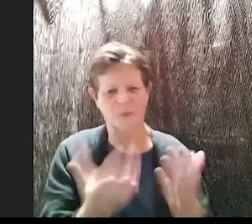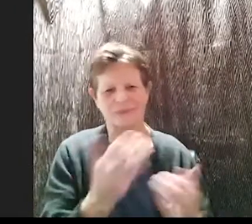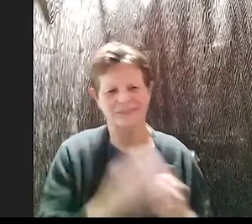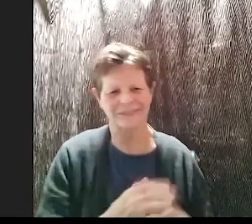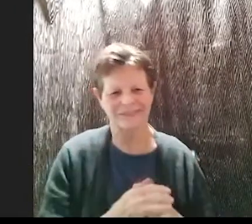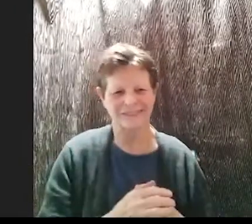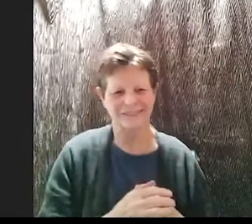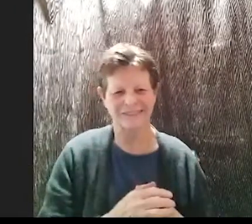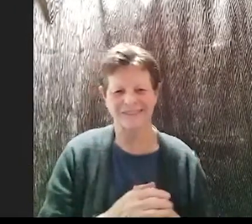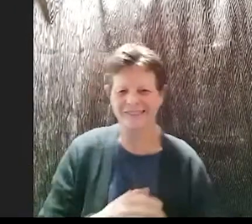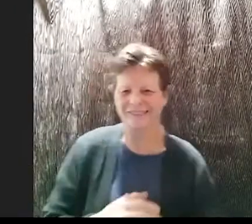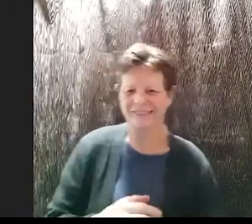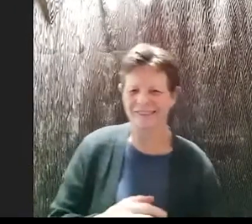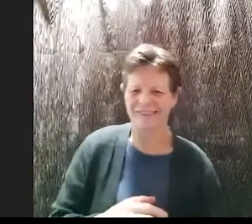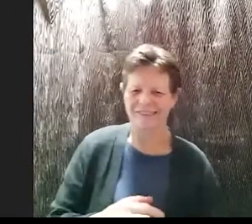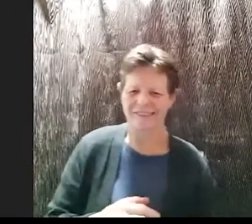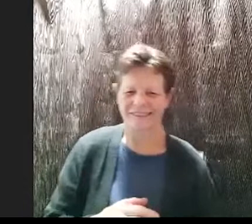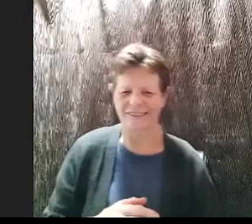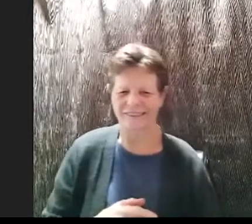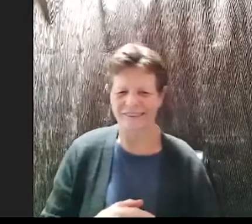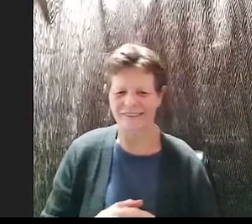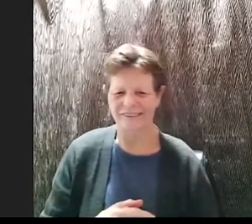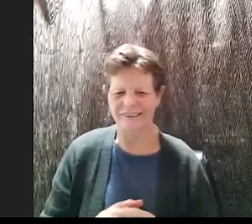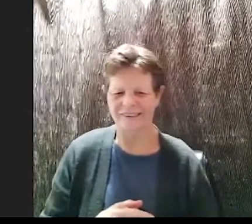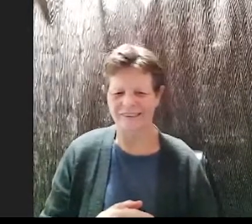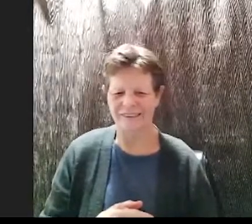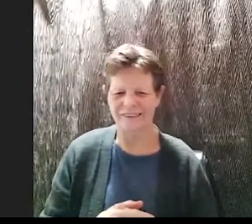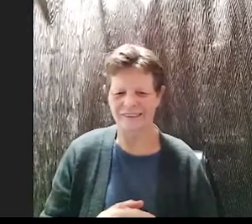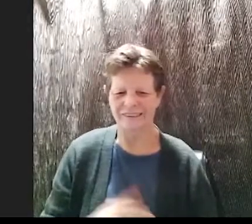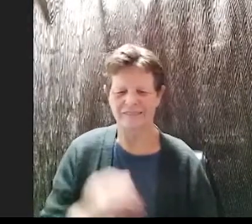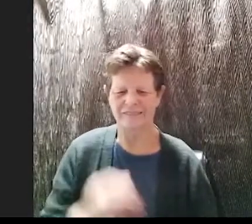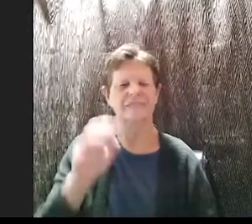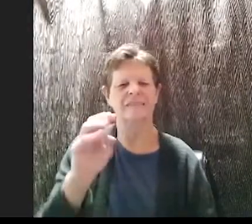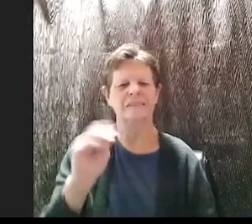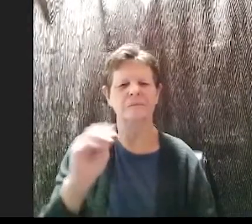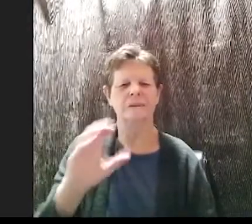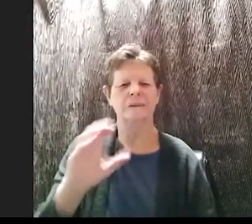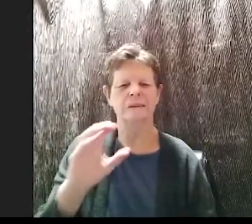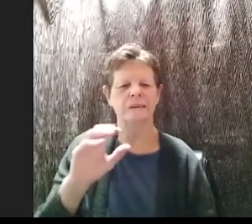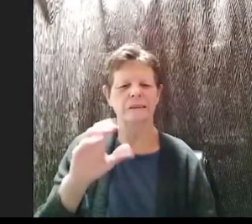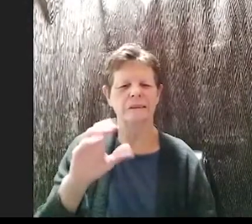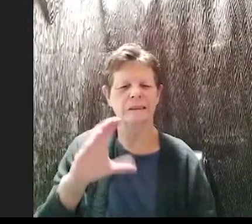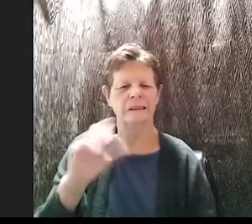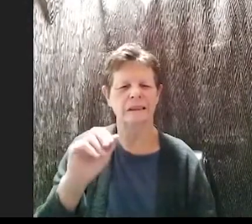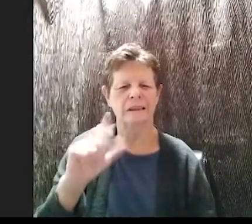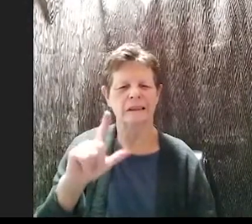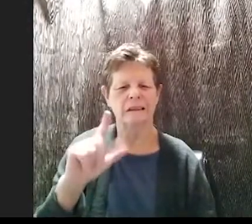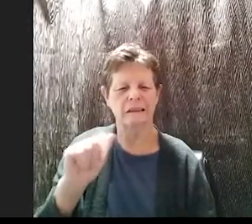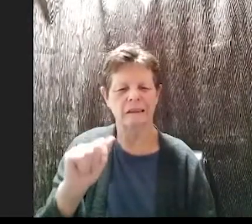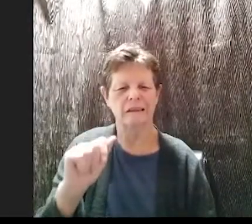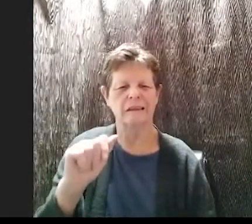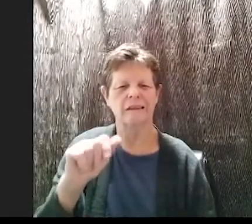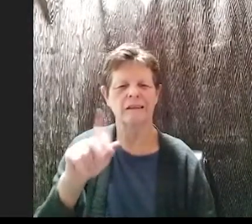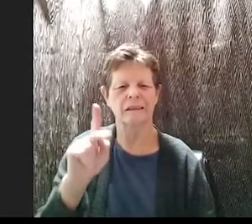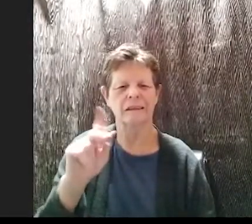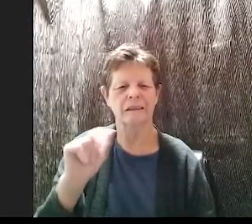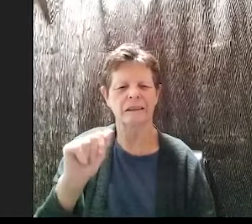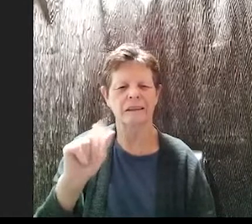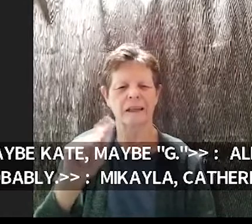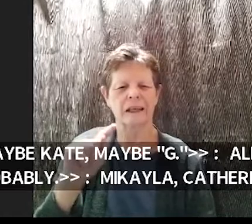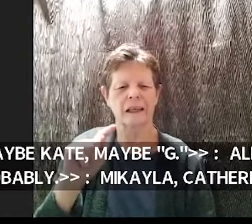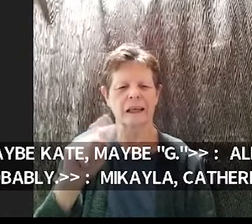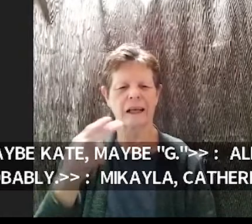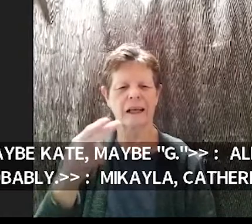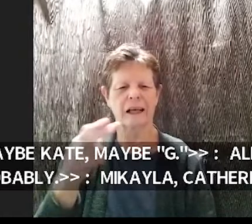um i think we're just missing you know michaela uh catherine there that's that's pretty much the back crew